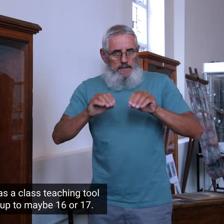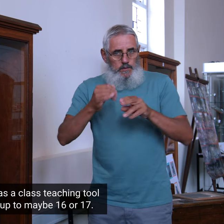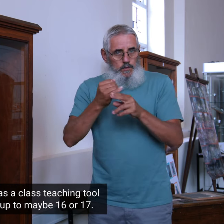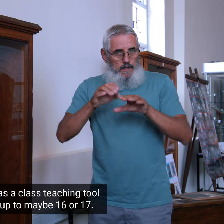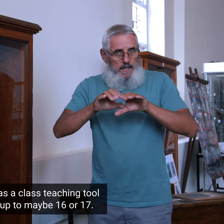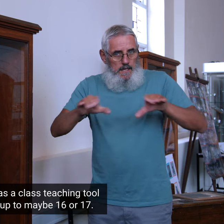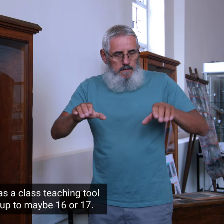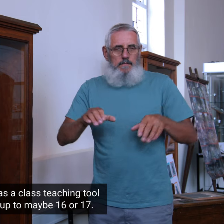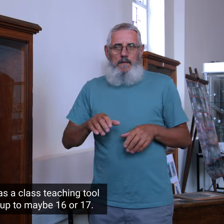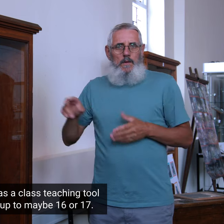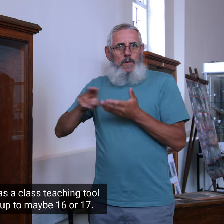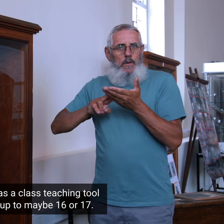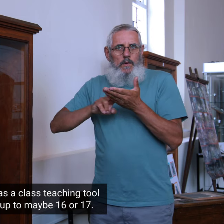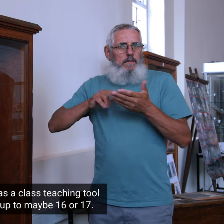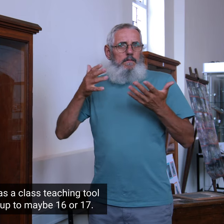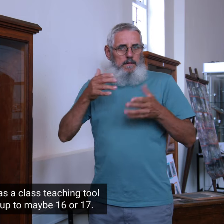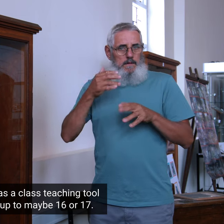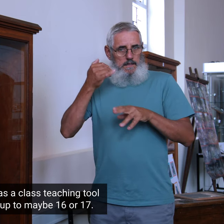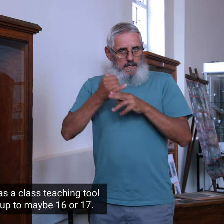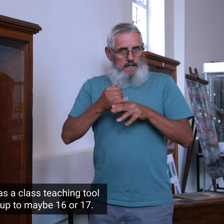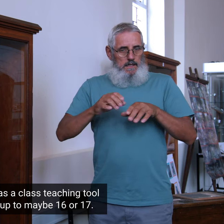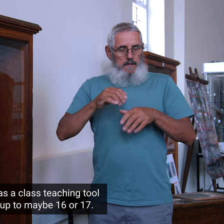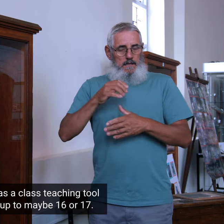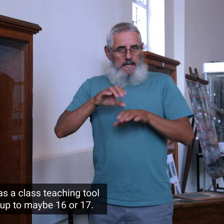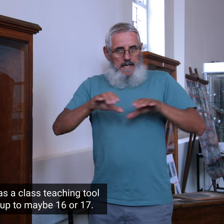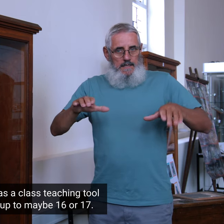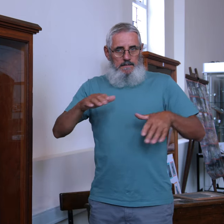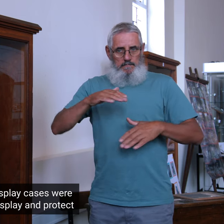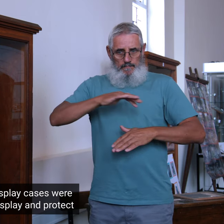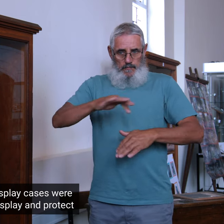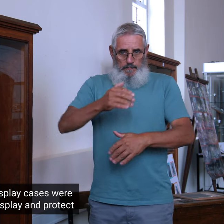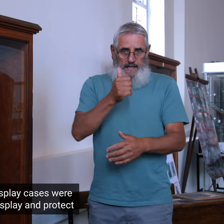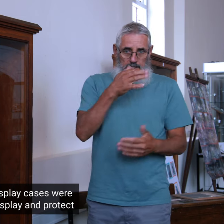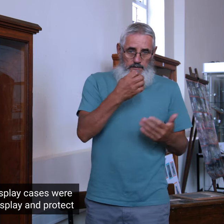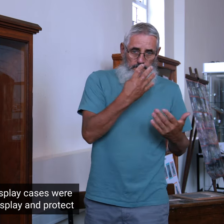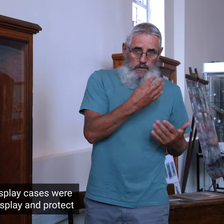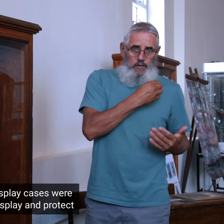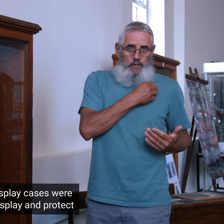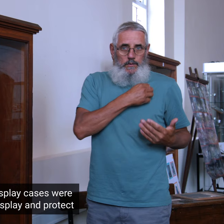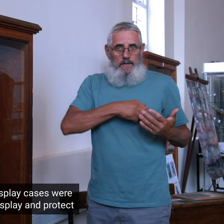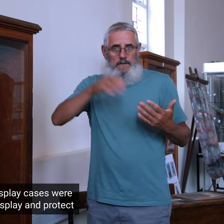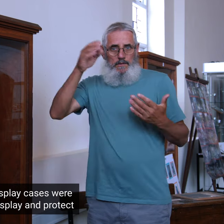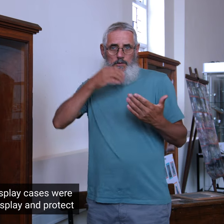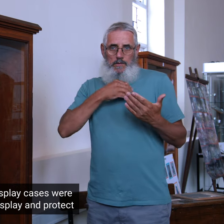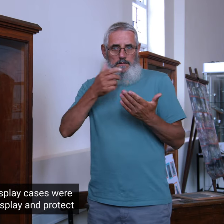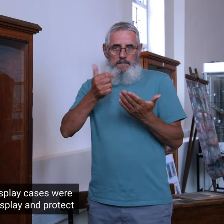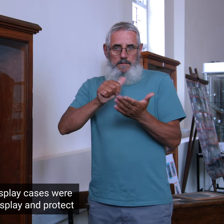The charts were employed as a class teaching tool for children aged 4 up to maybe 16 or 17. These